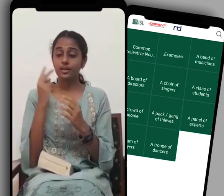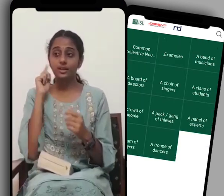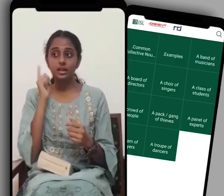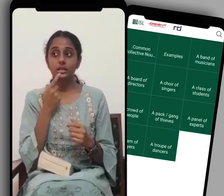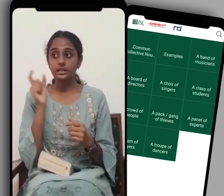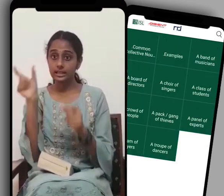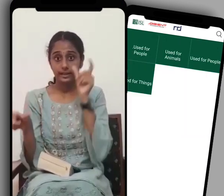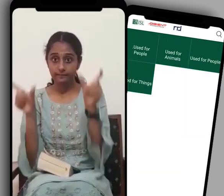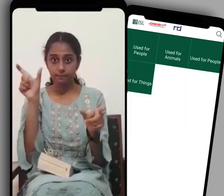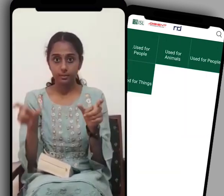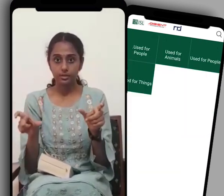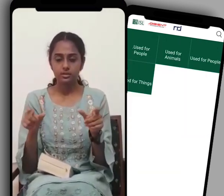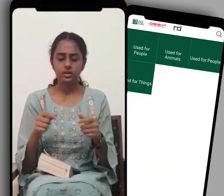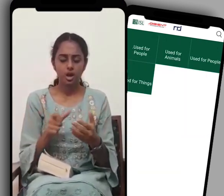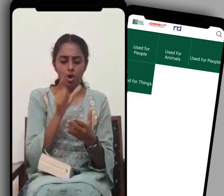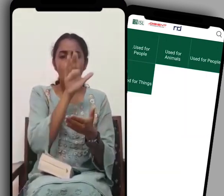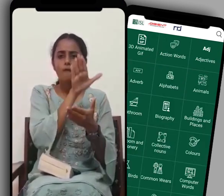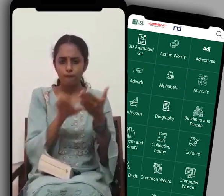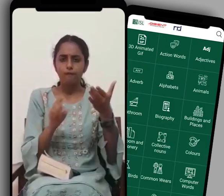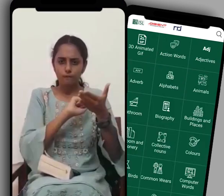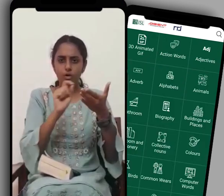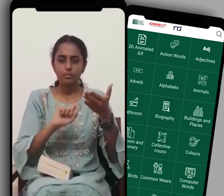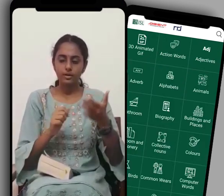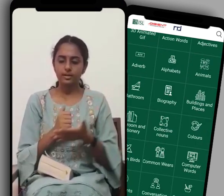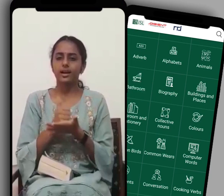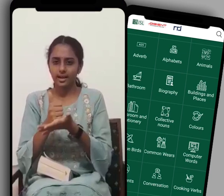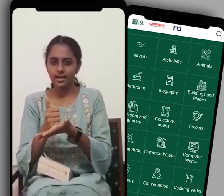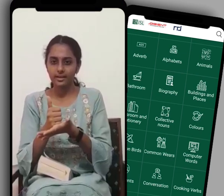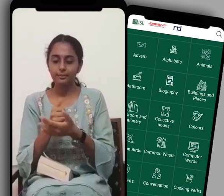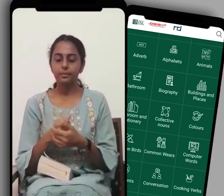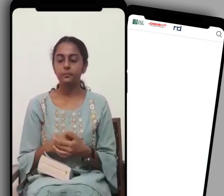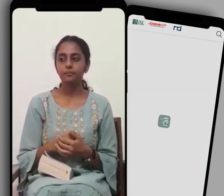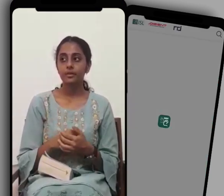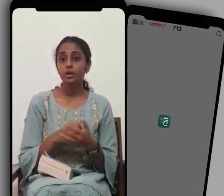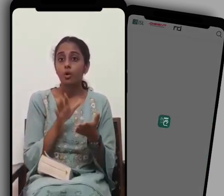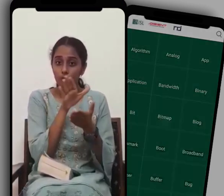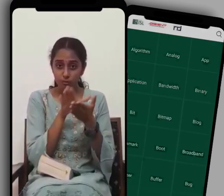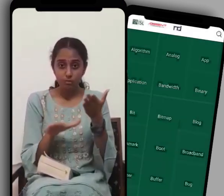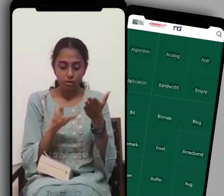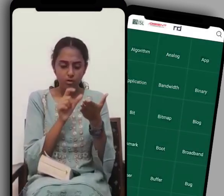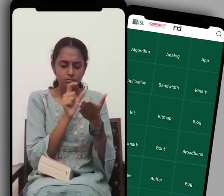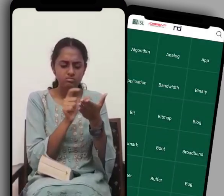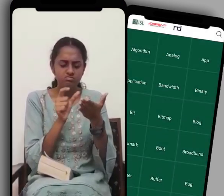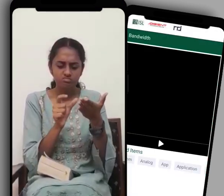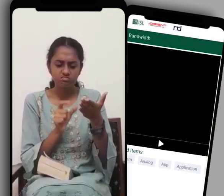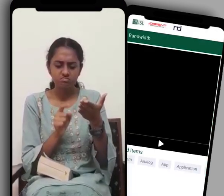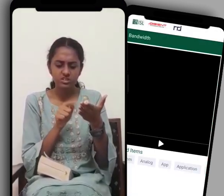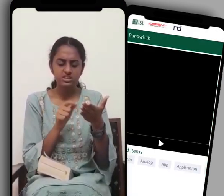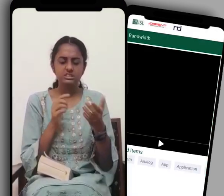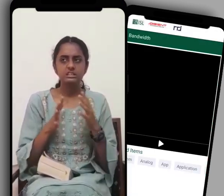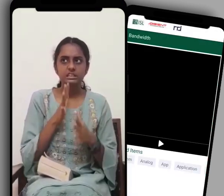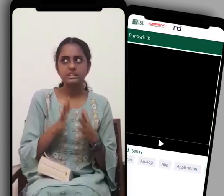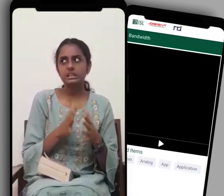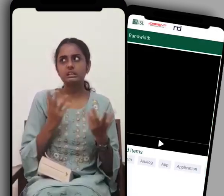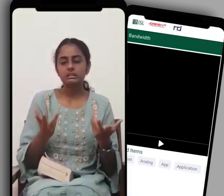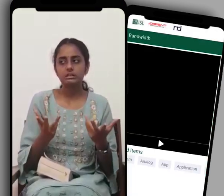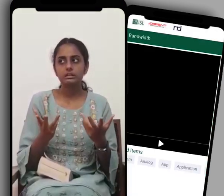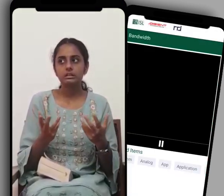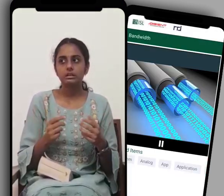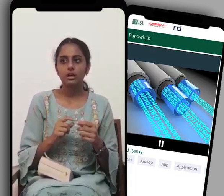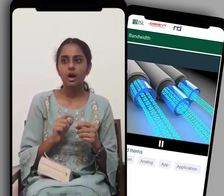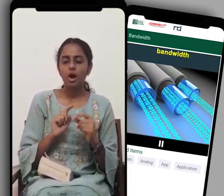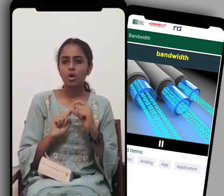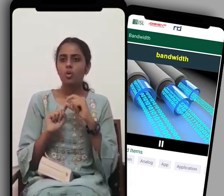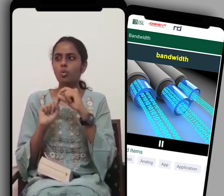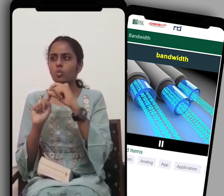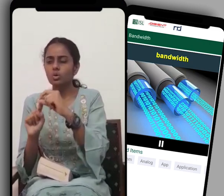with hearing and speech impaired people for example helping them fill forms there are certain words in the form that I don't know how